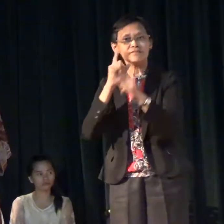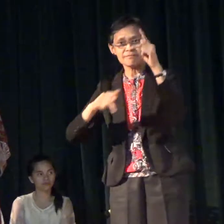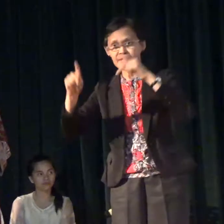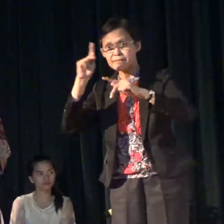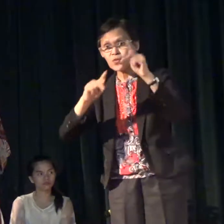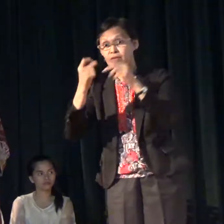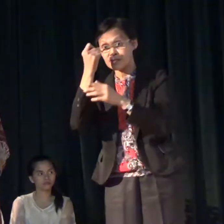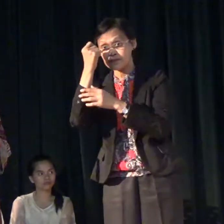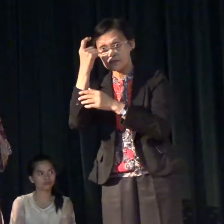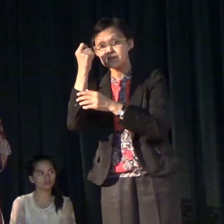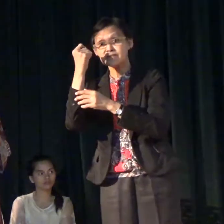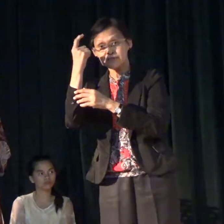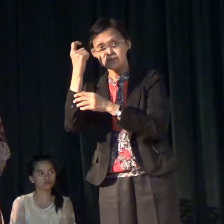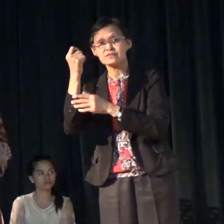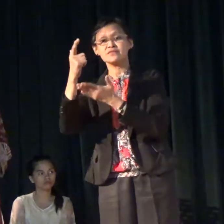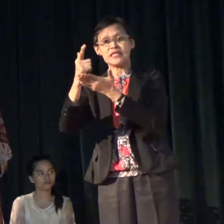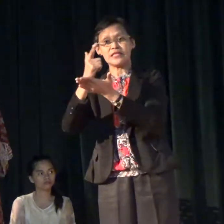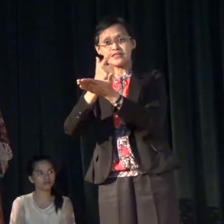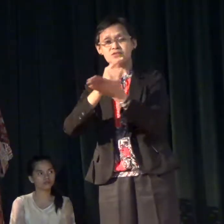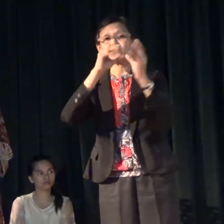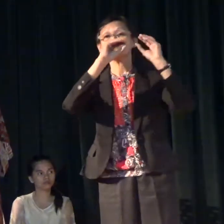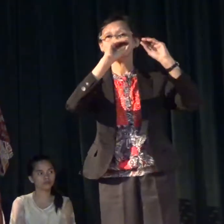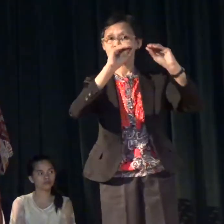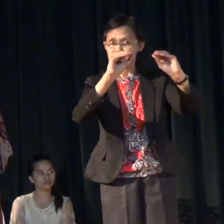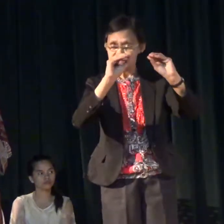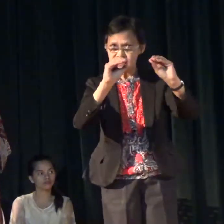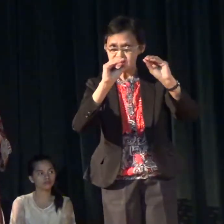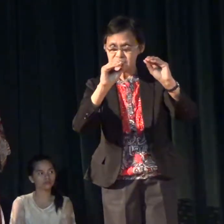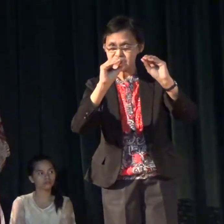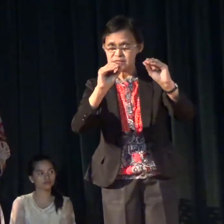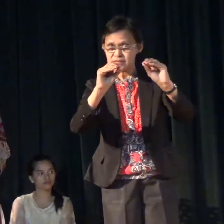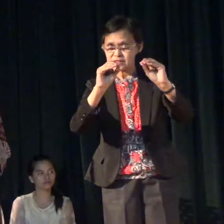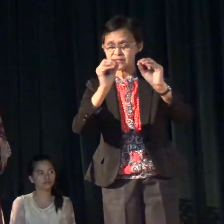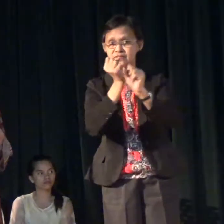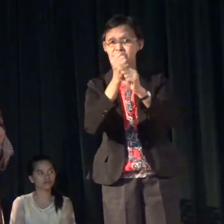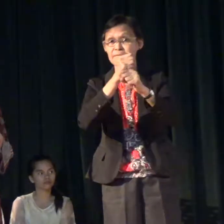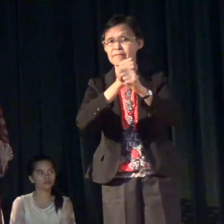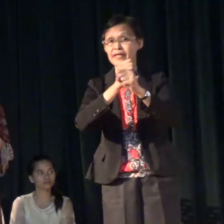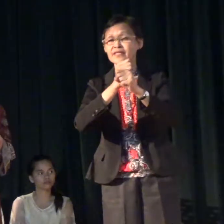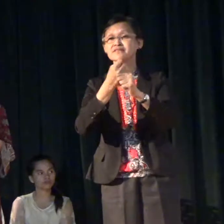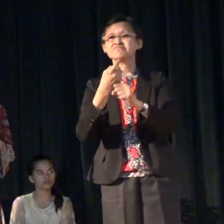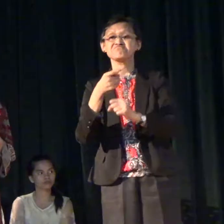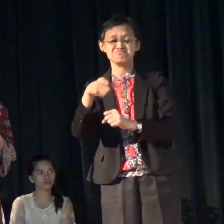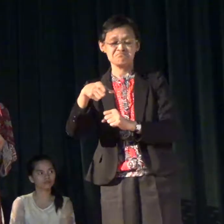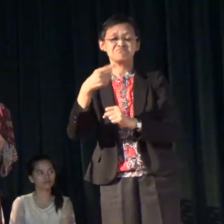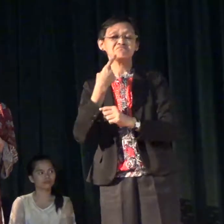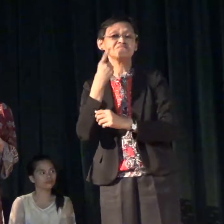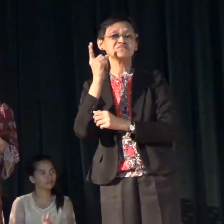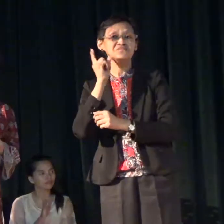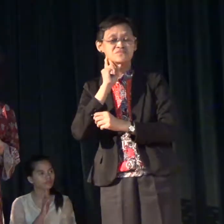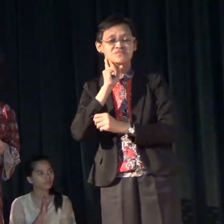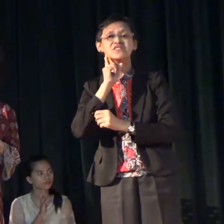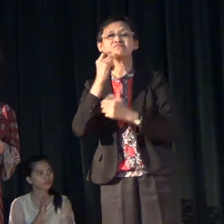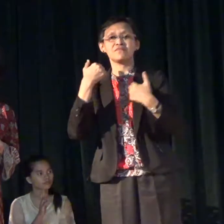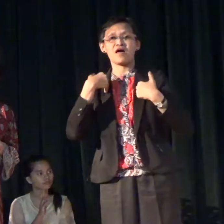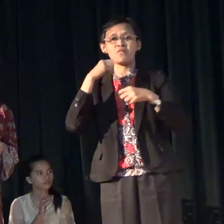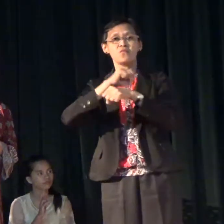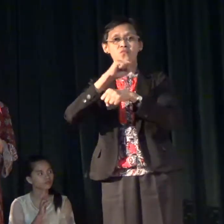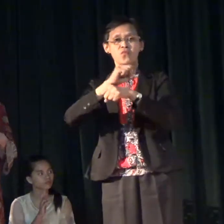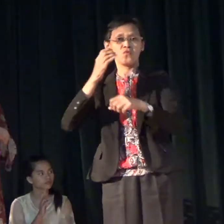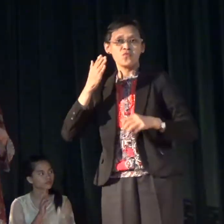understand the lessons we teach that will enable them to get jobs later on